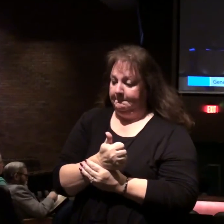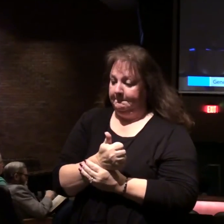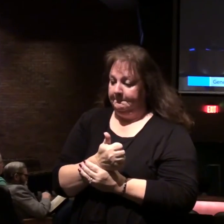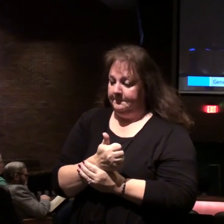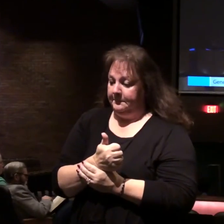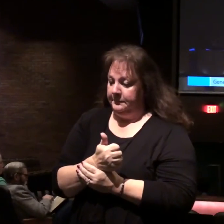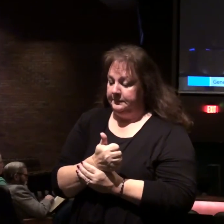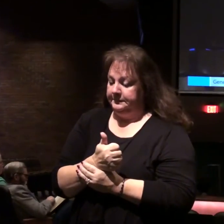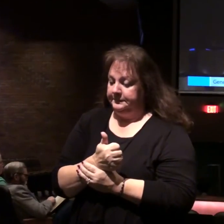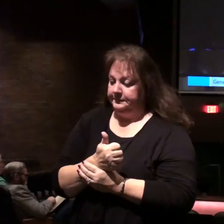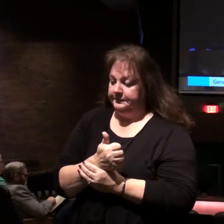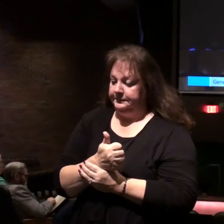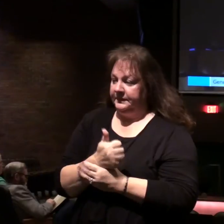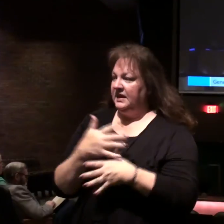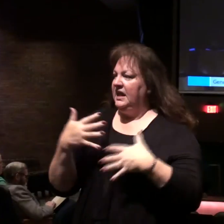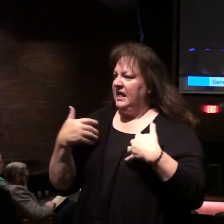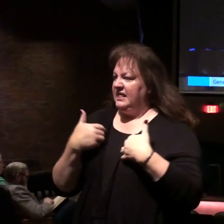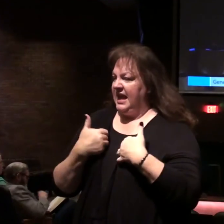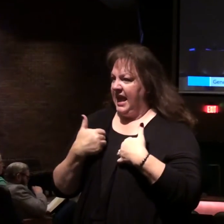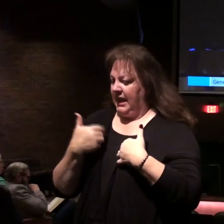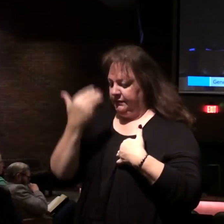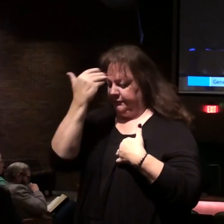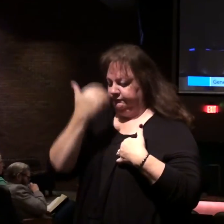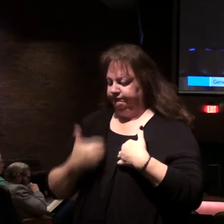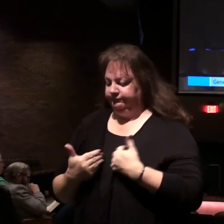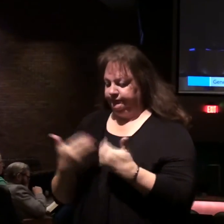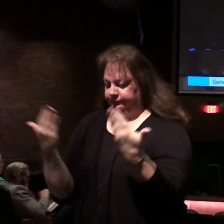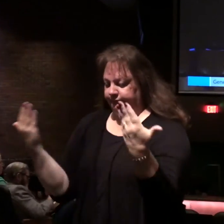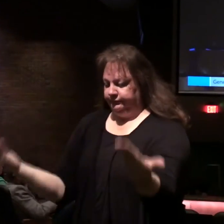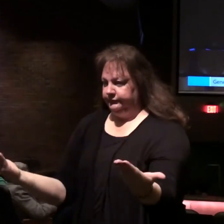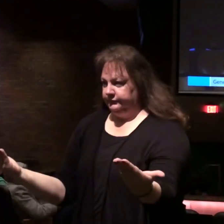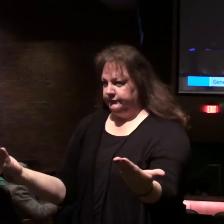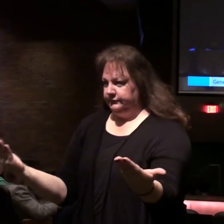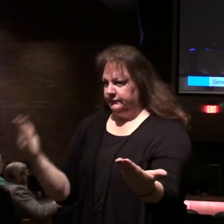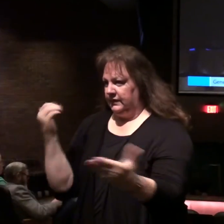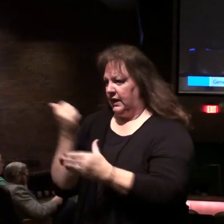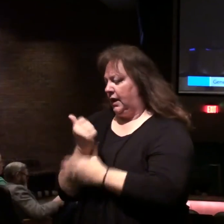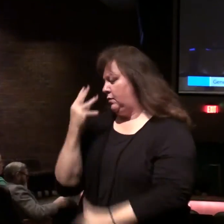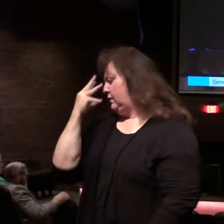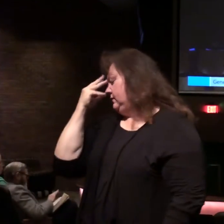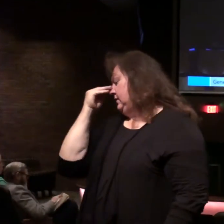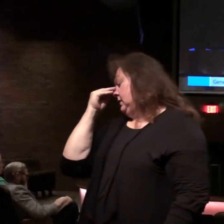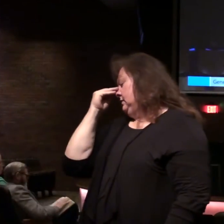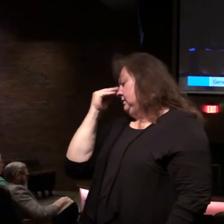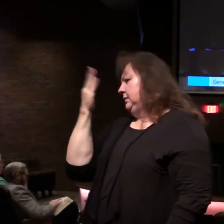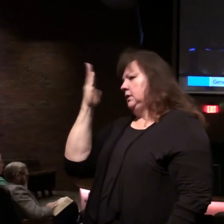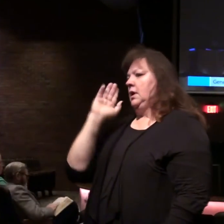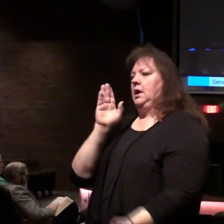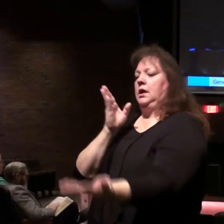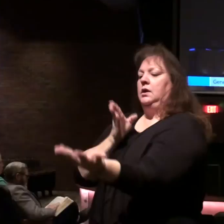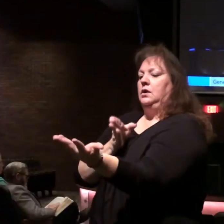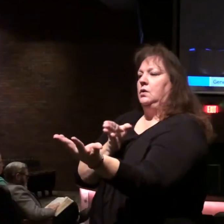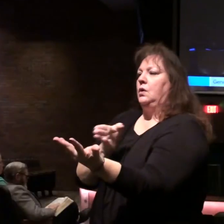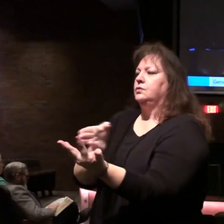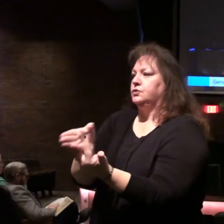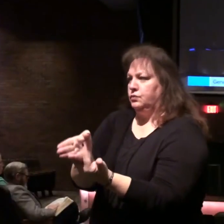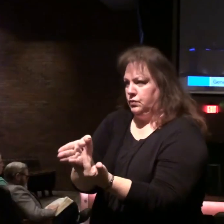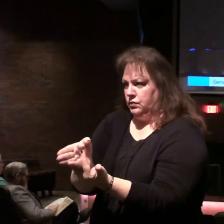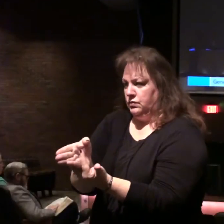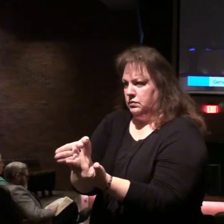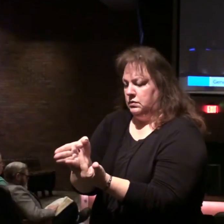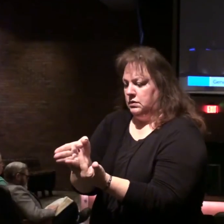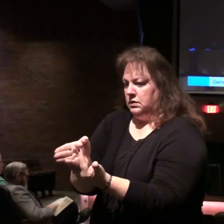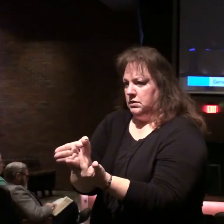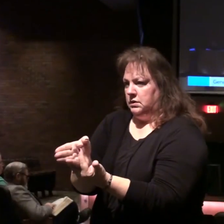and the animals are divided by Abraham, and then Abraham goes to sleep, and God passes in a visible way between